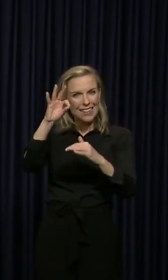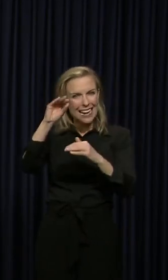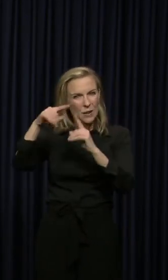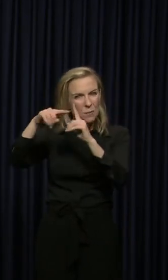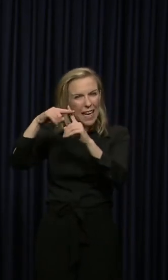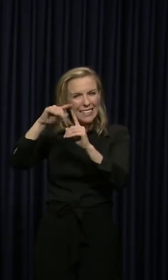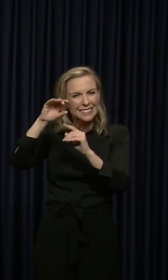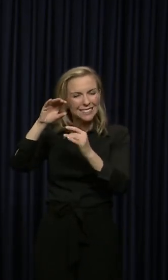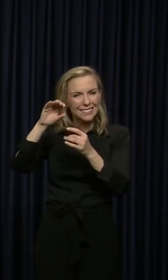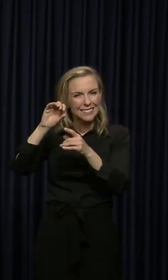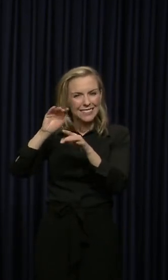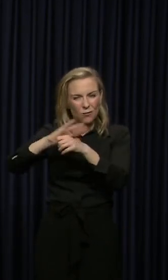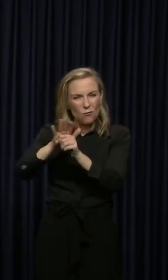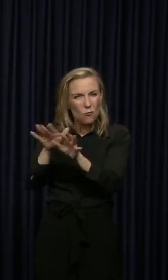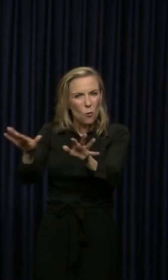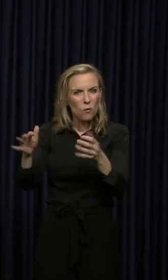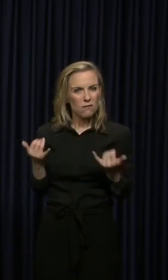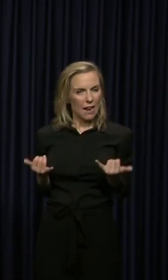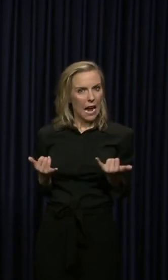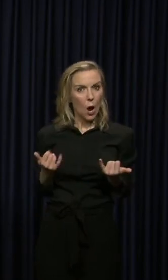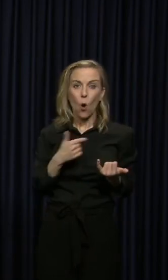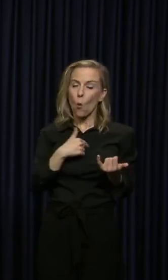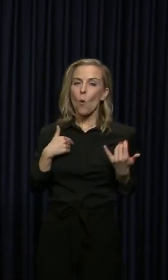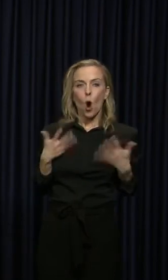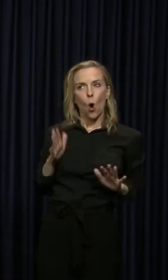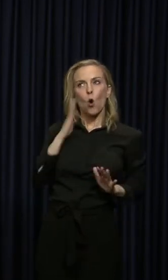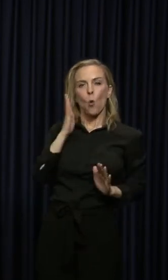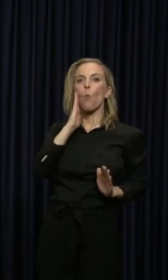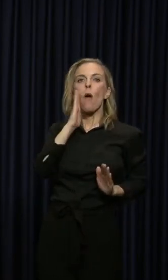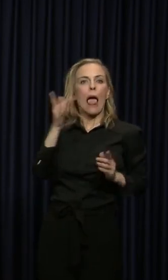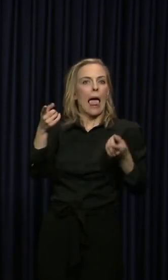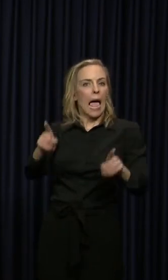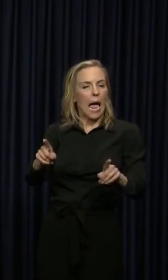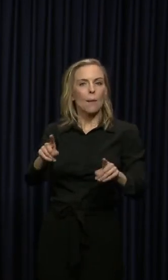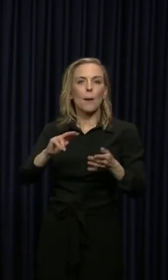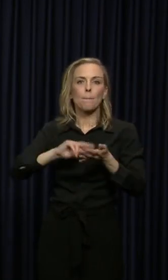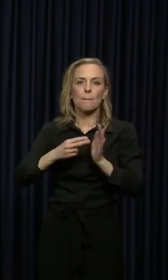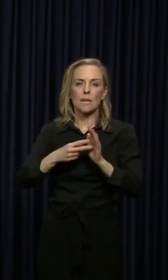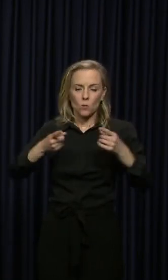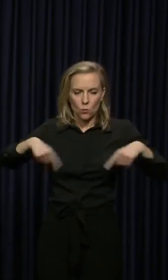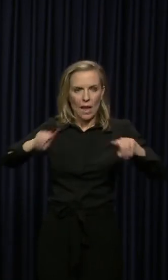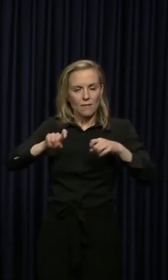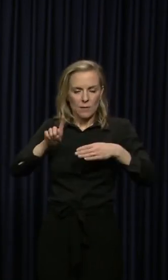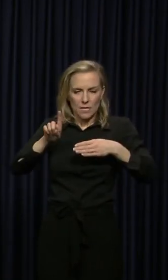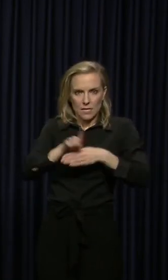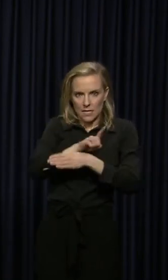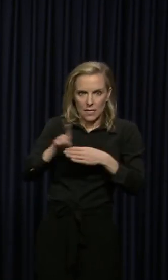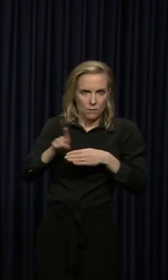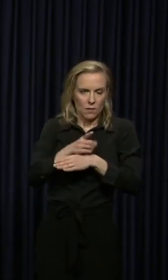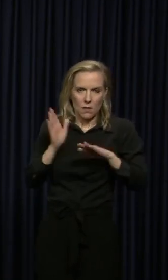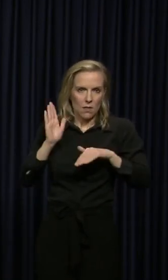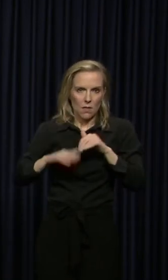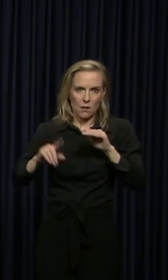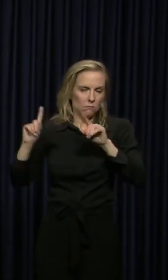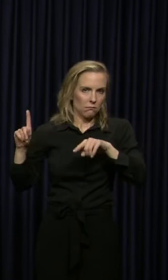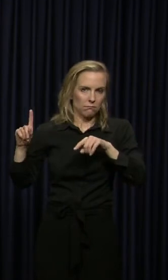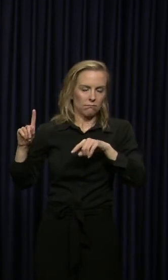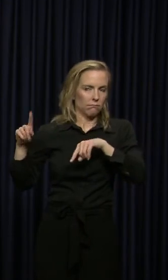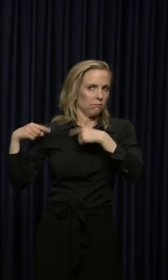this is real. We are in that escalation that we knew would happen. But it means we've got to be more disciplined now than ever.